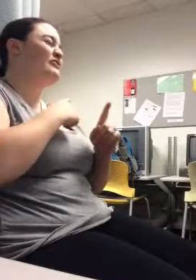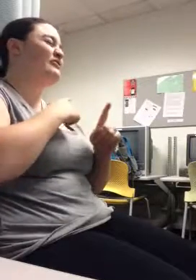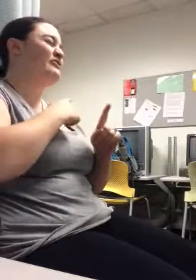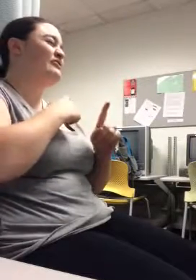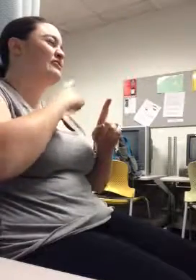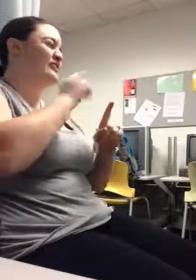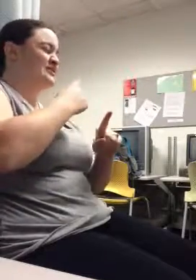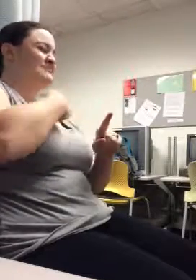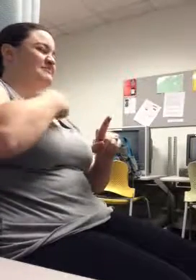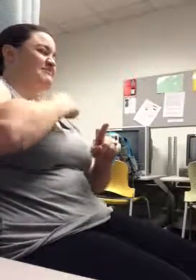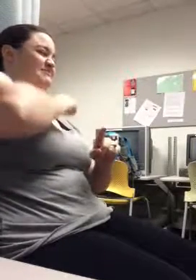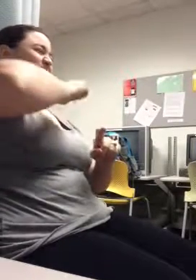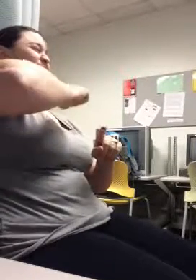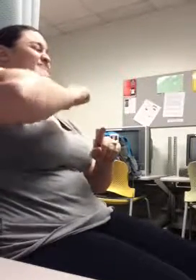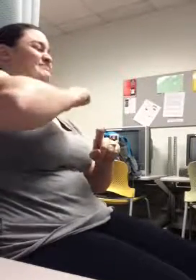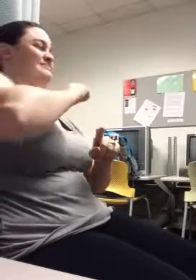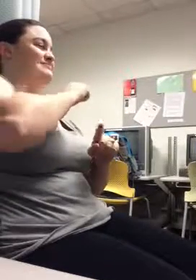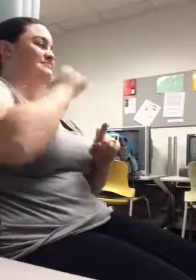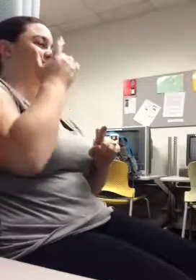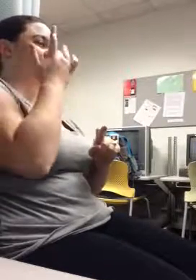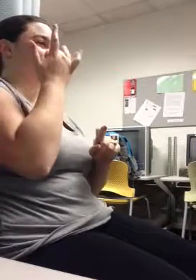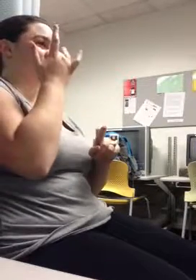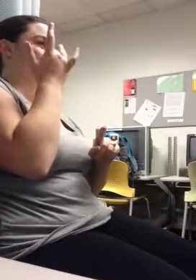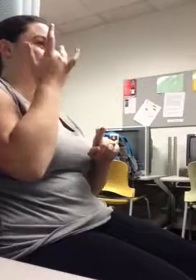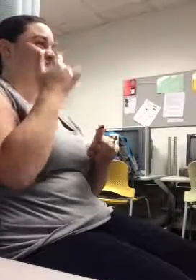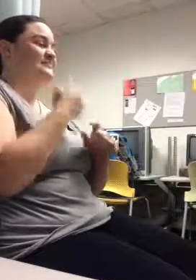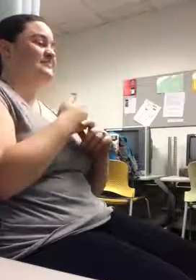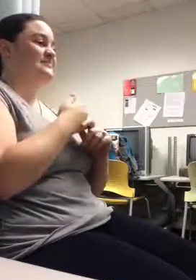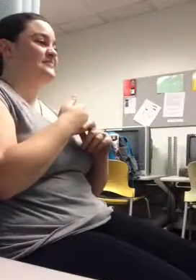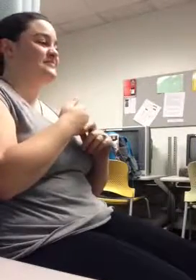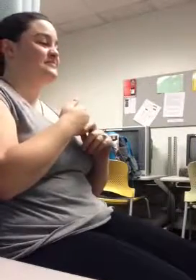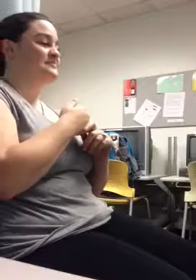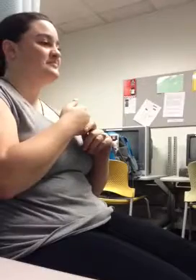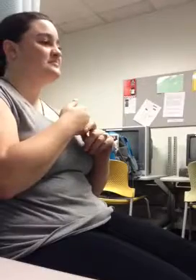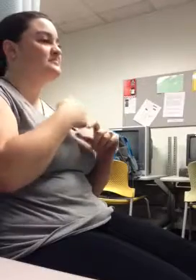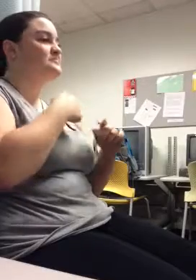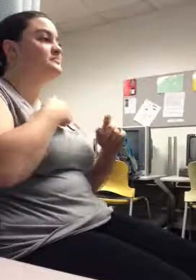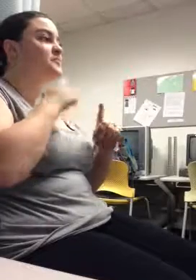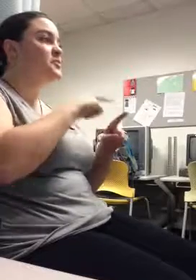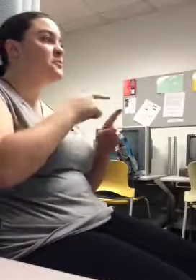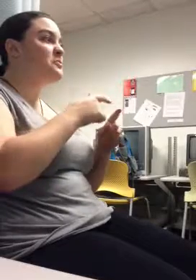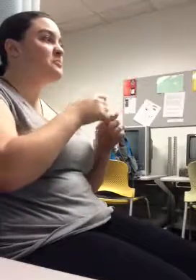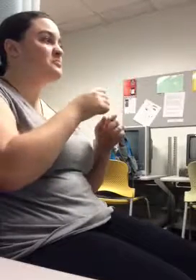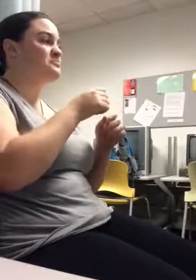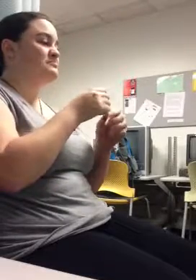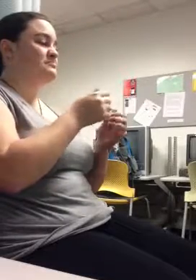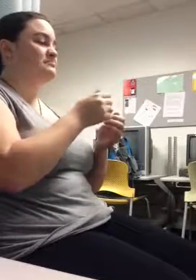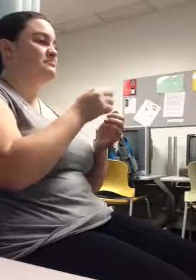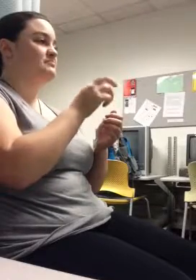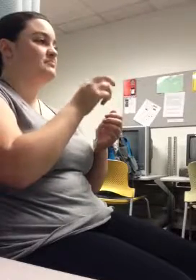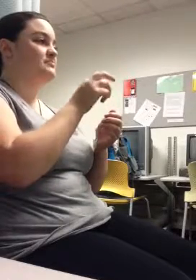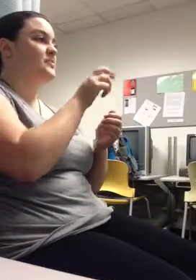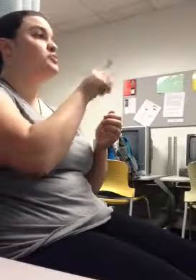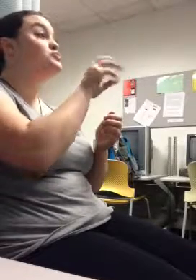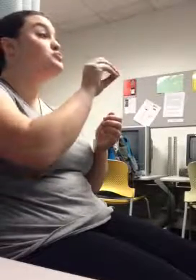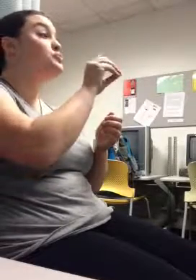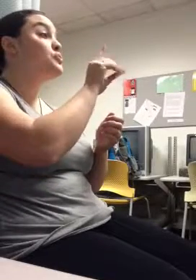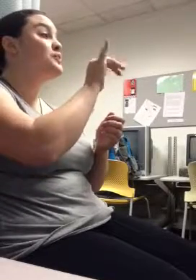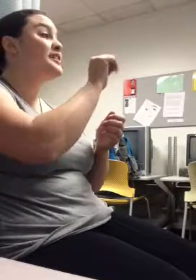you go out on a raft, basically. It's a zodiac raft is what they call it.